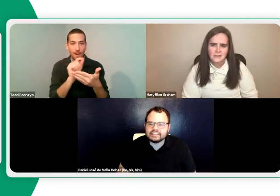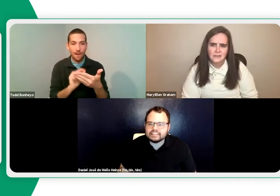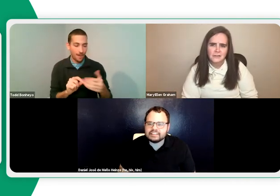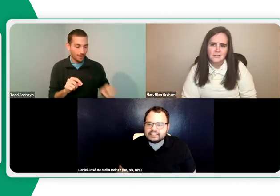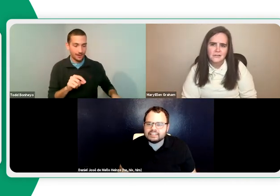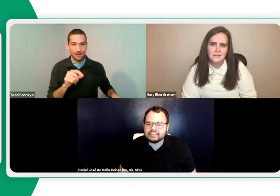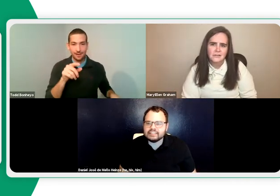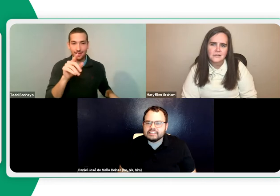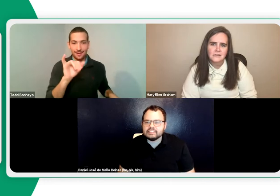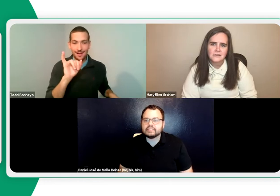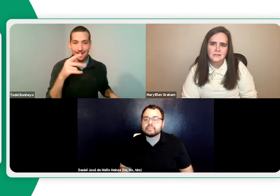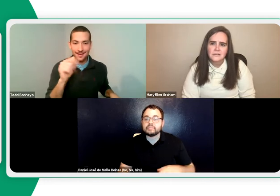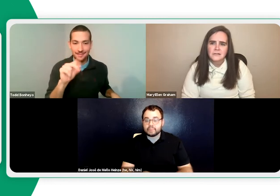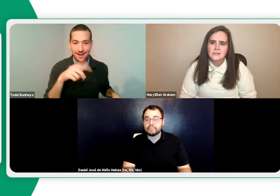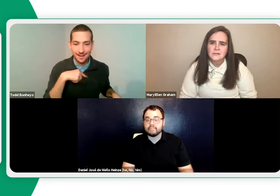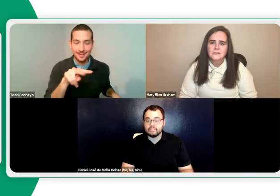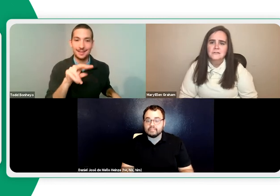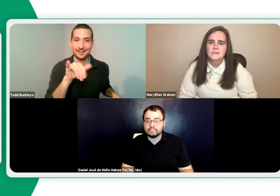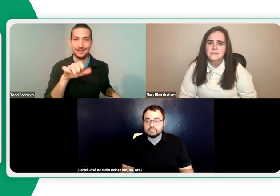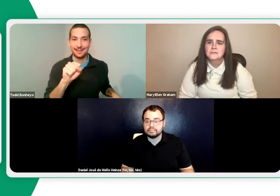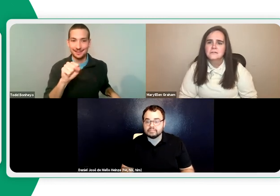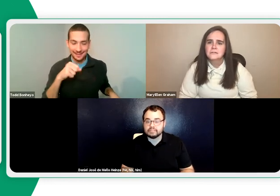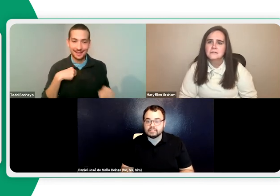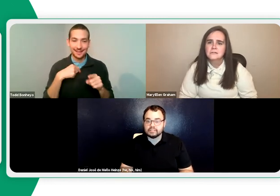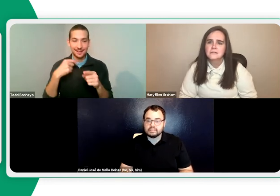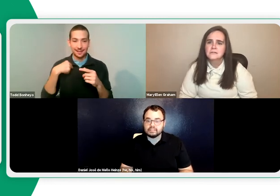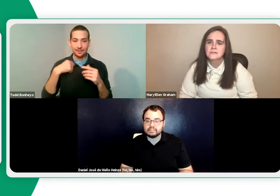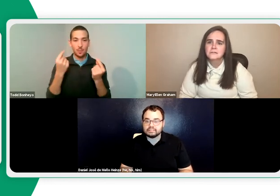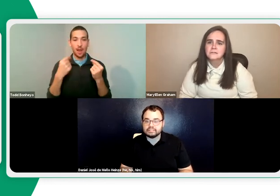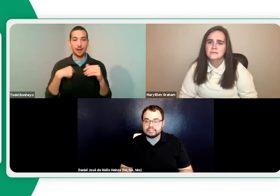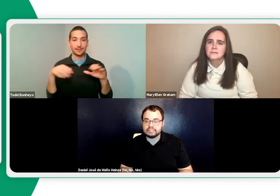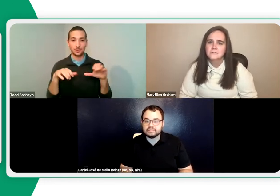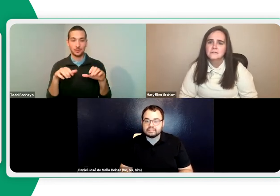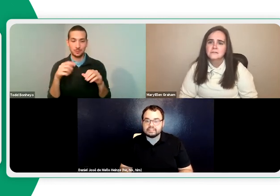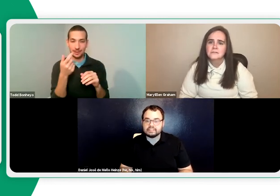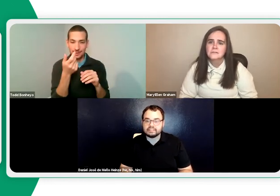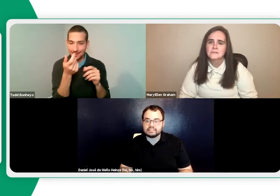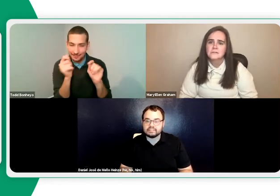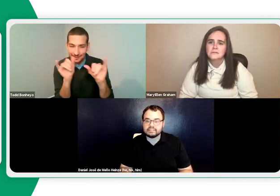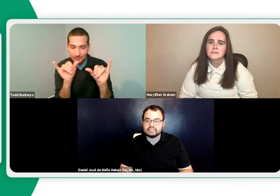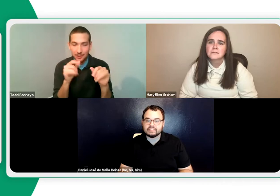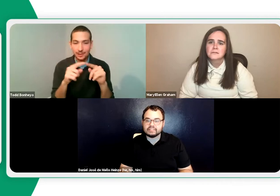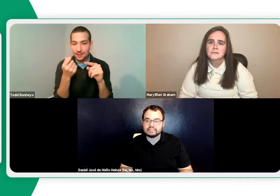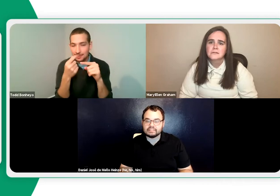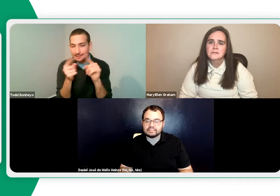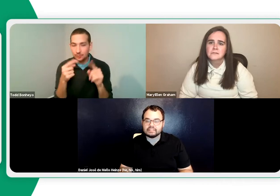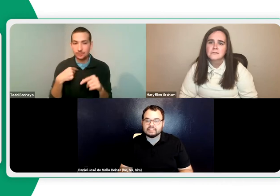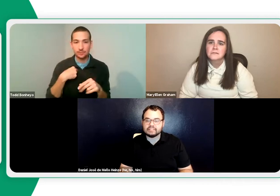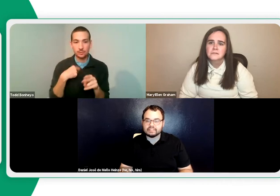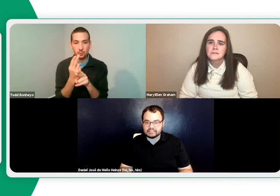And I'm real curious. You mentioned about writing with your iPad and your stylus. And that's something I do, too, kind of in a similar